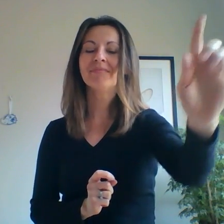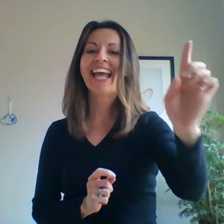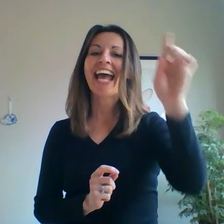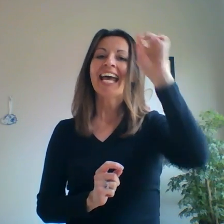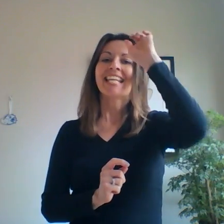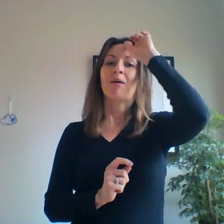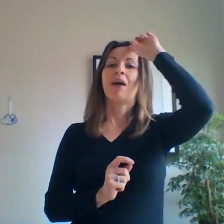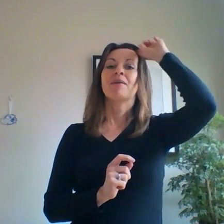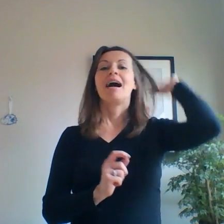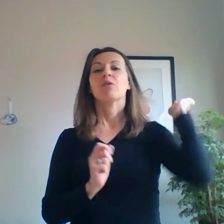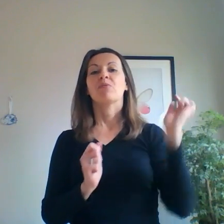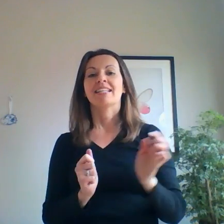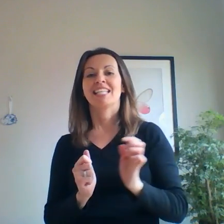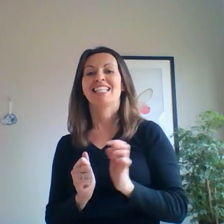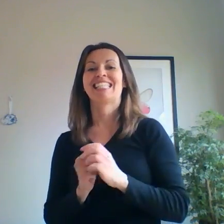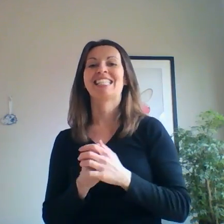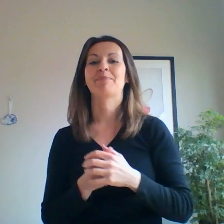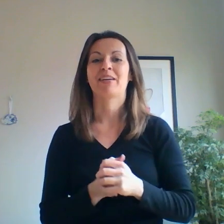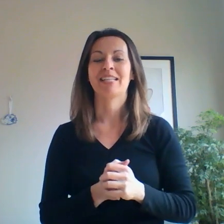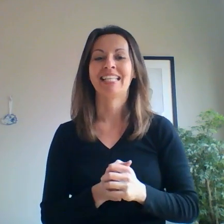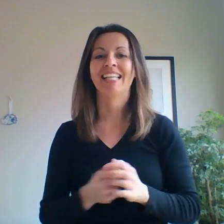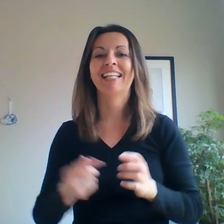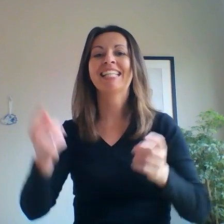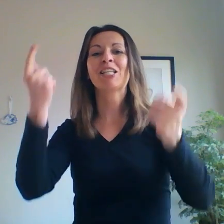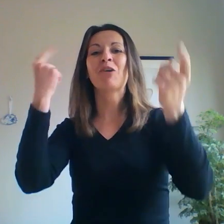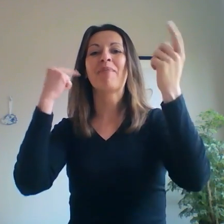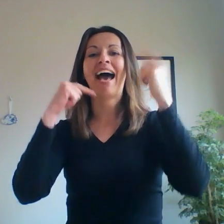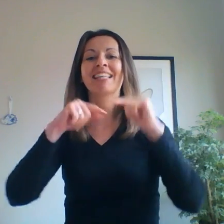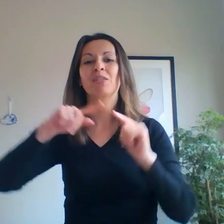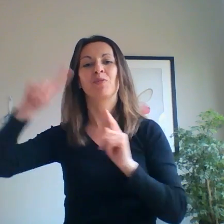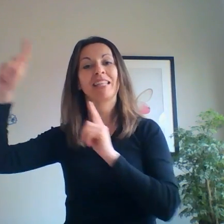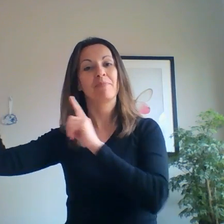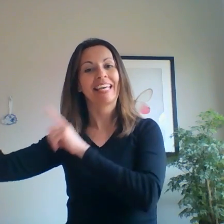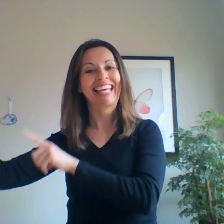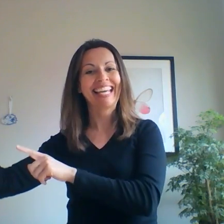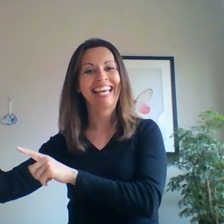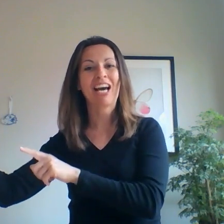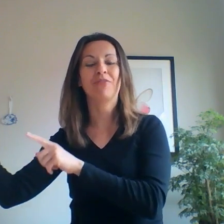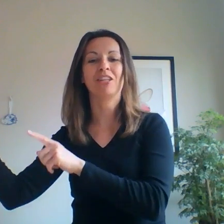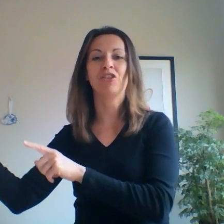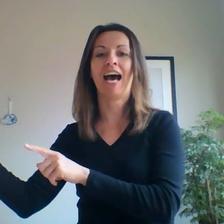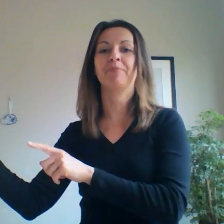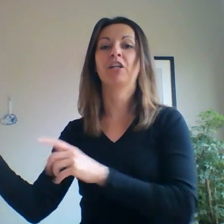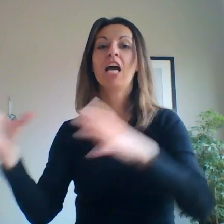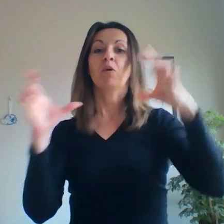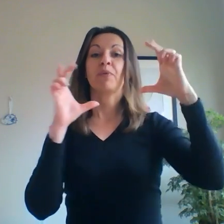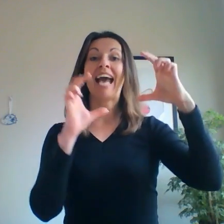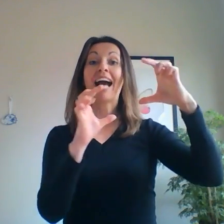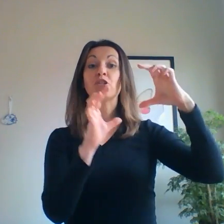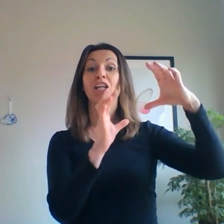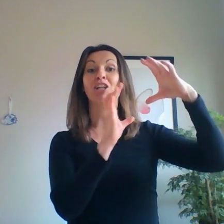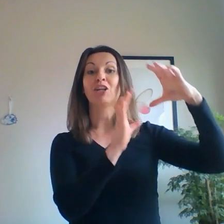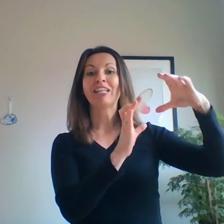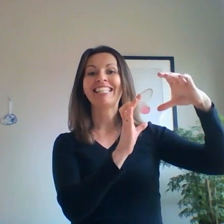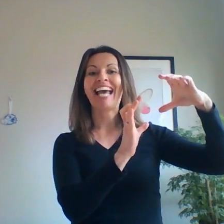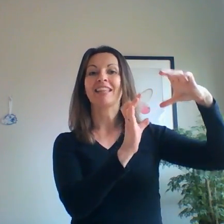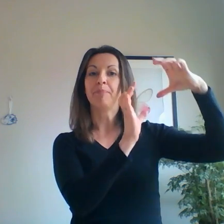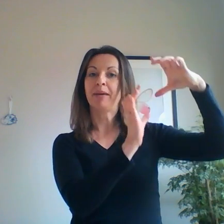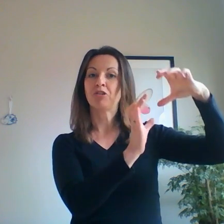Now, how about retinal disparity? Let's go back. This would be the beginning of the chapter when we actually looked at the picture